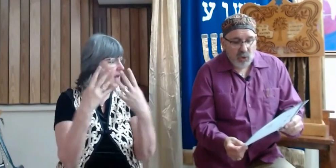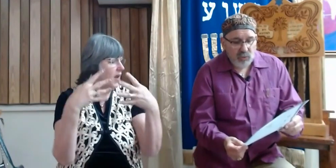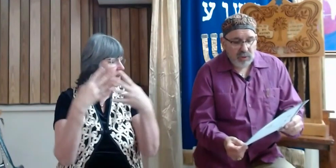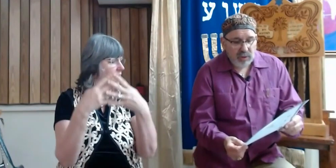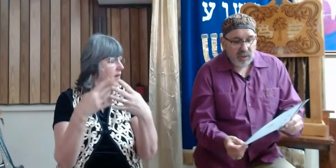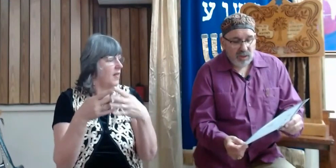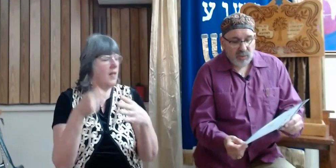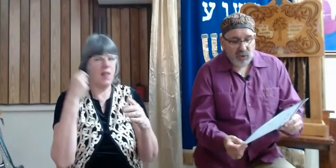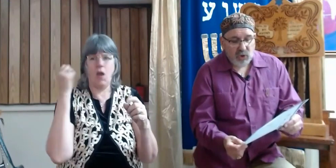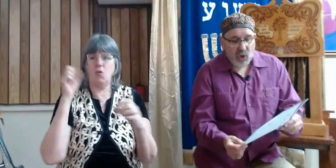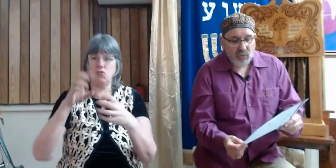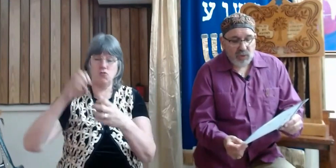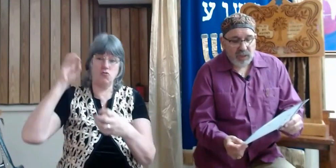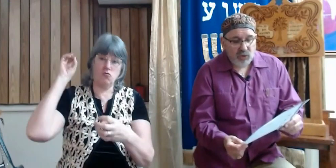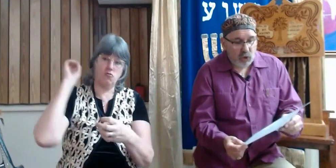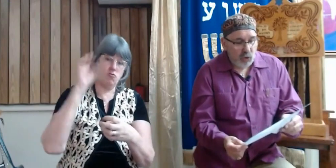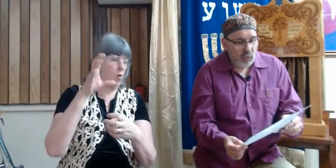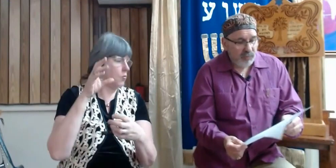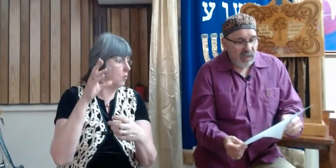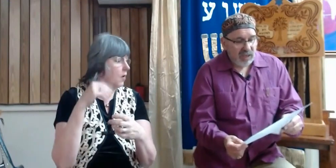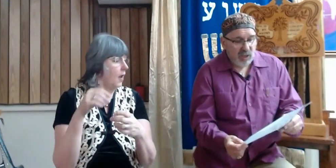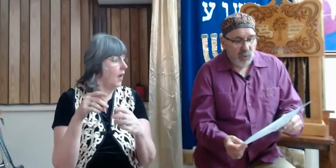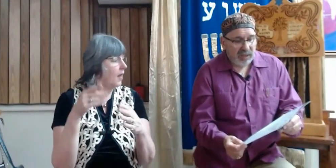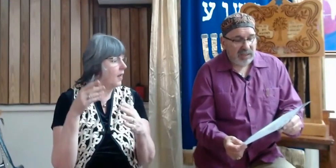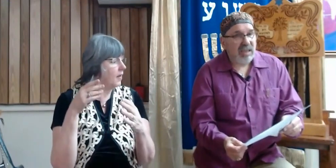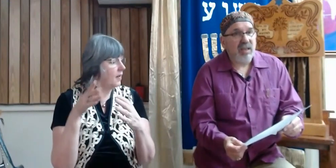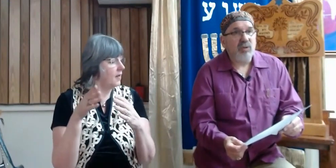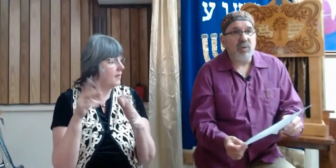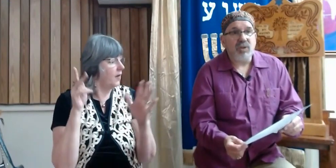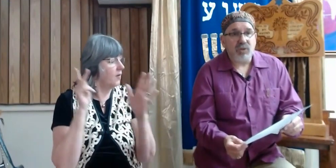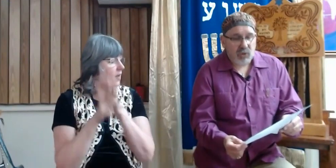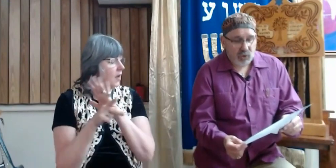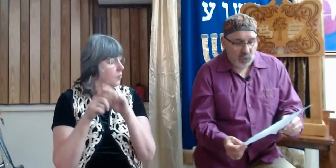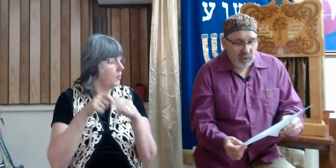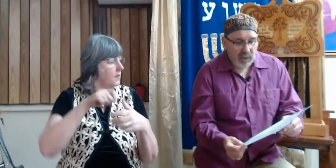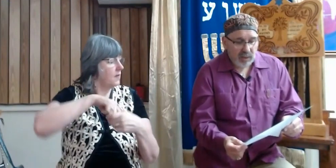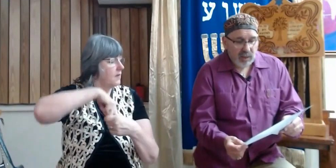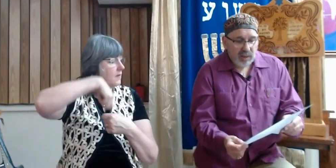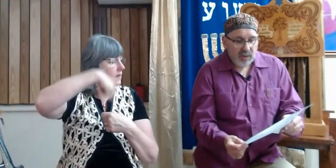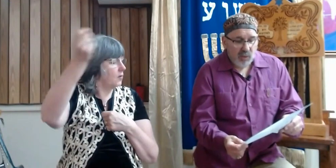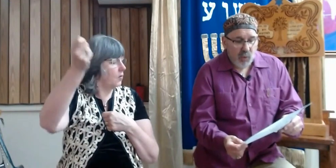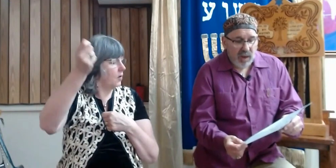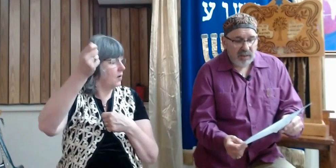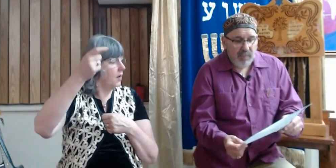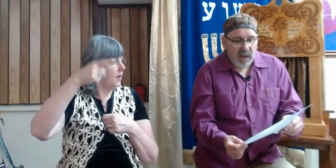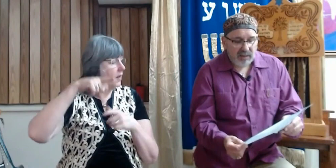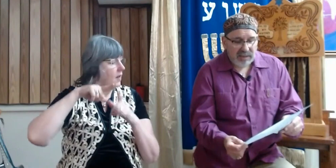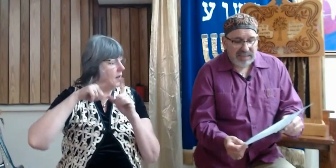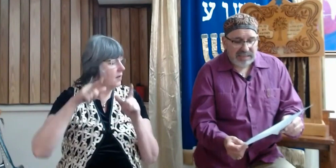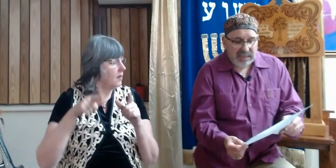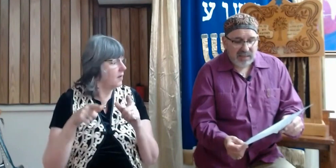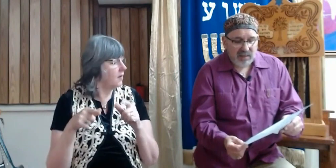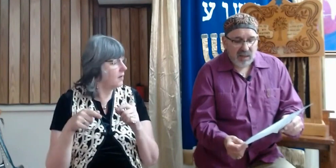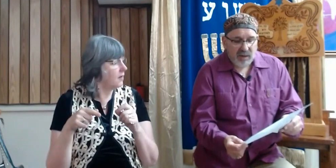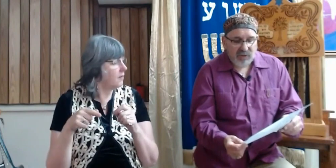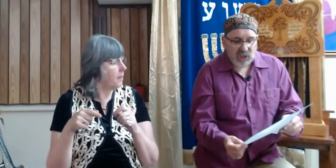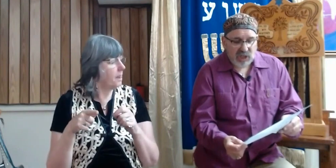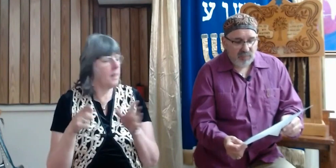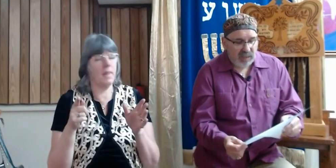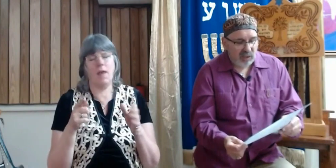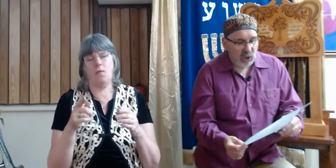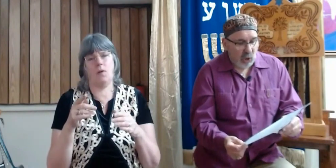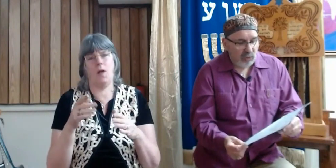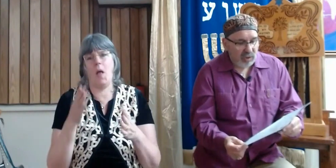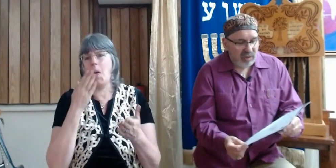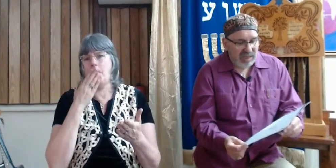were stoned, they were sewn in two, they were killed with the sword, they went about in skins of